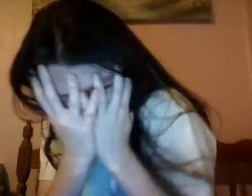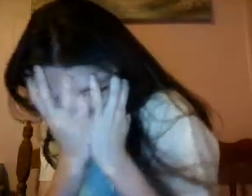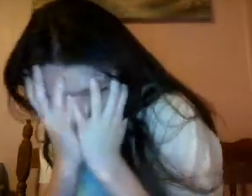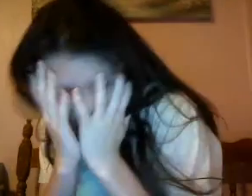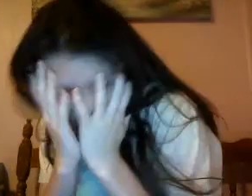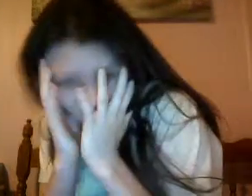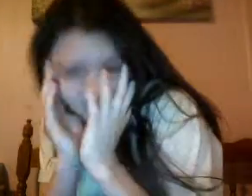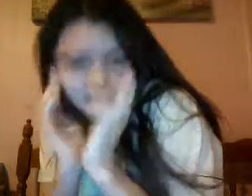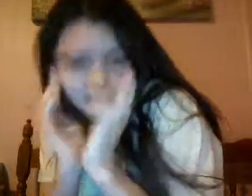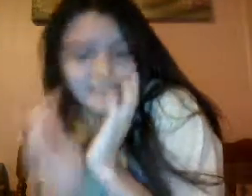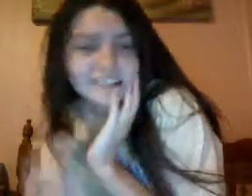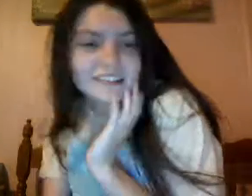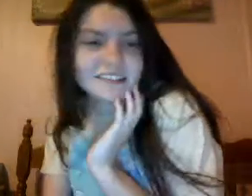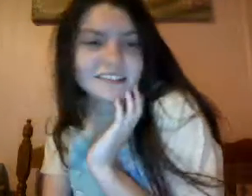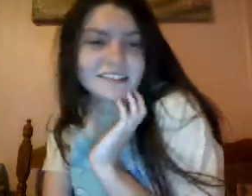Thank